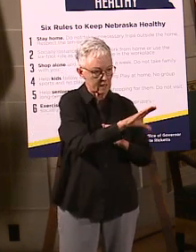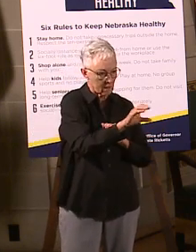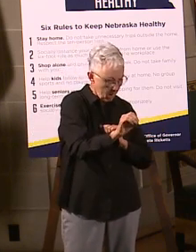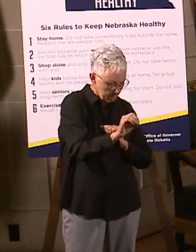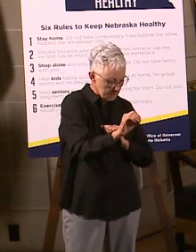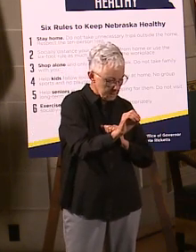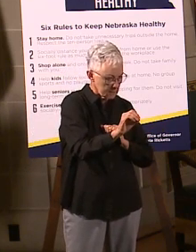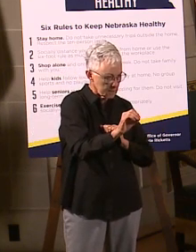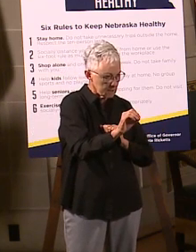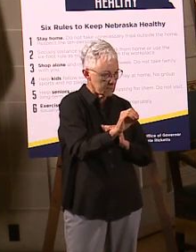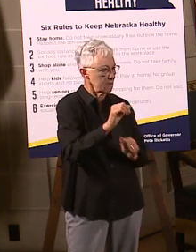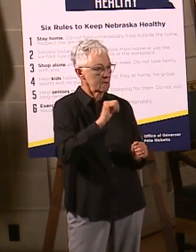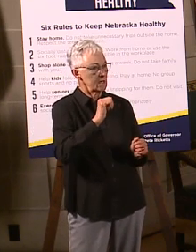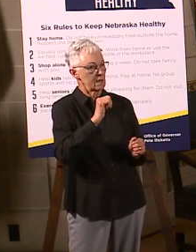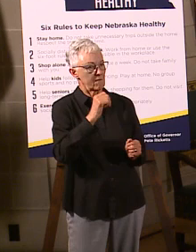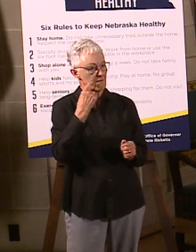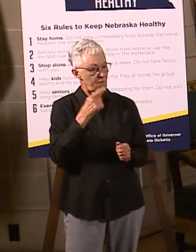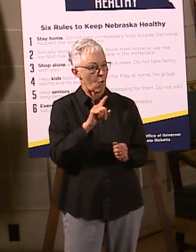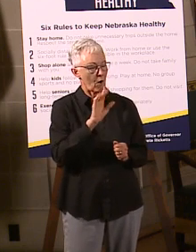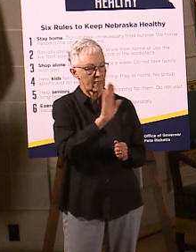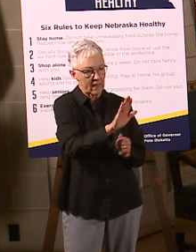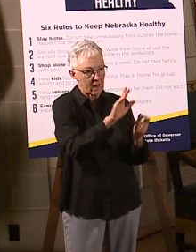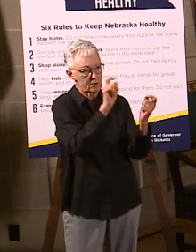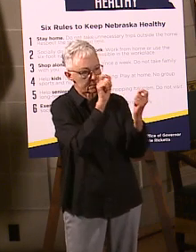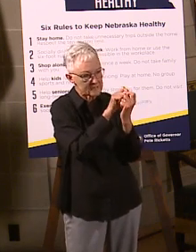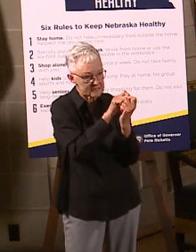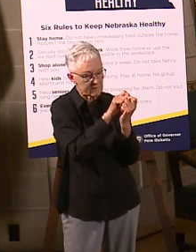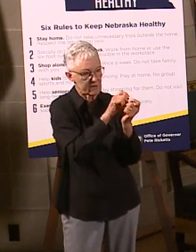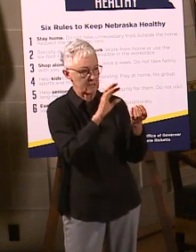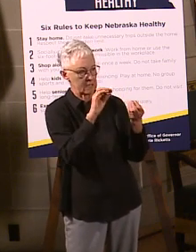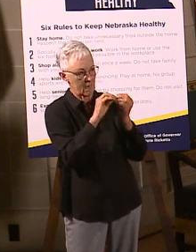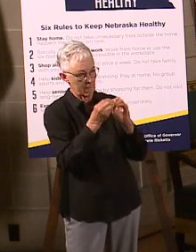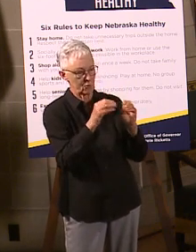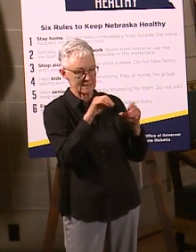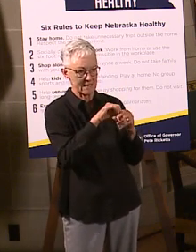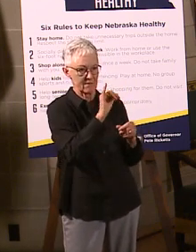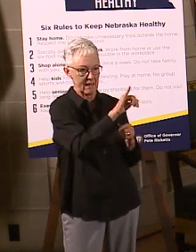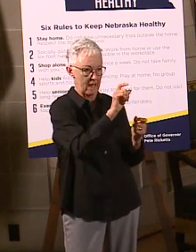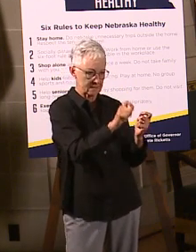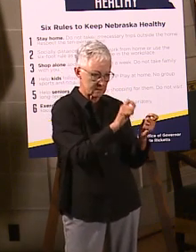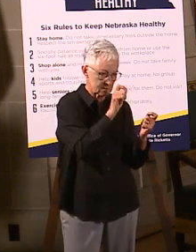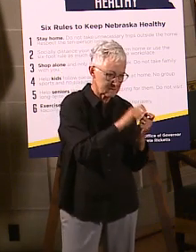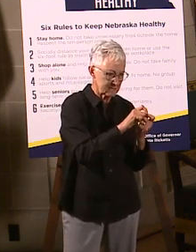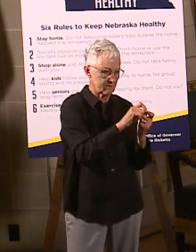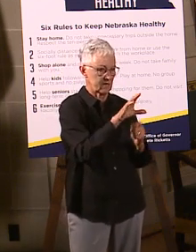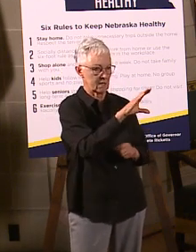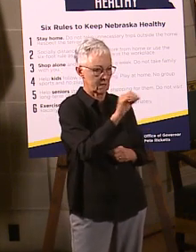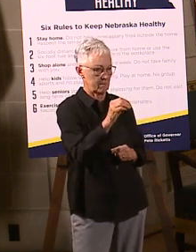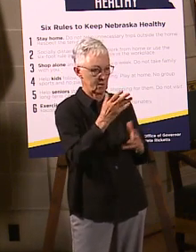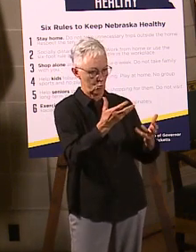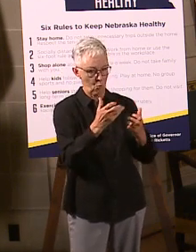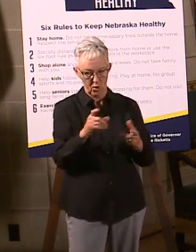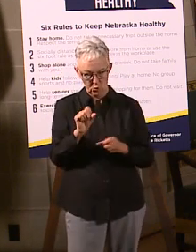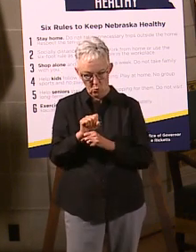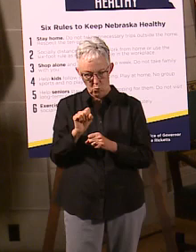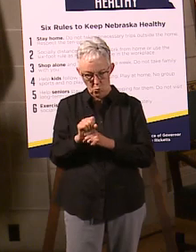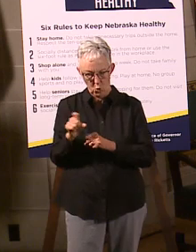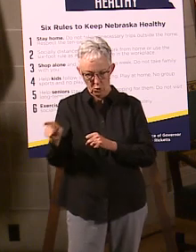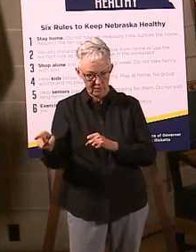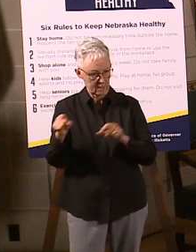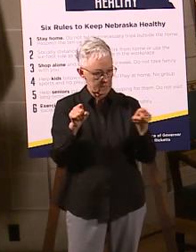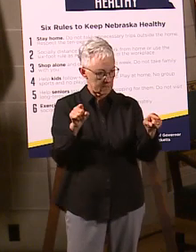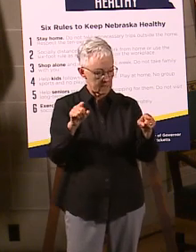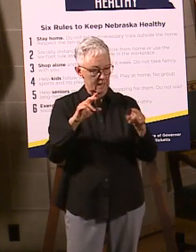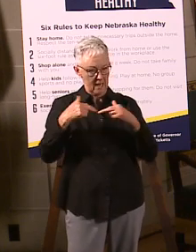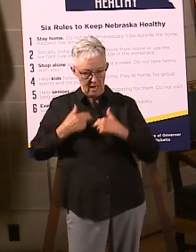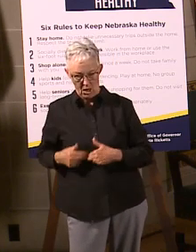facility, not the aggregate numbers, but the specific facility. We want to make this a collaborative process. So that's our guidance. Now, again, the local public health